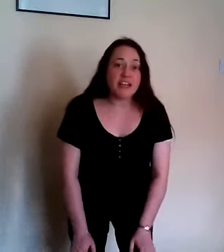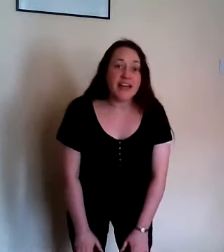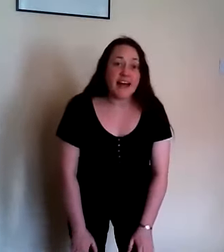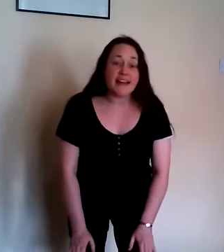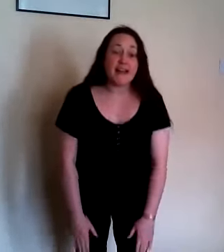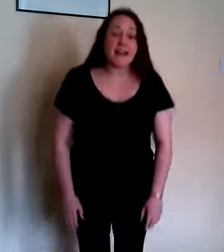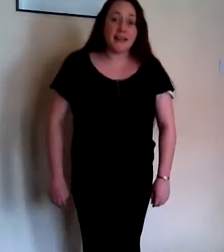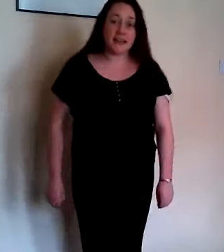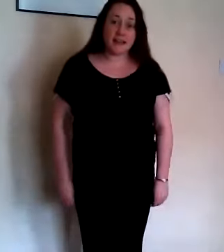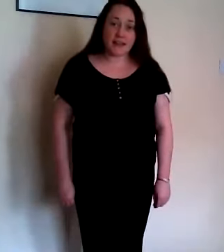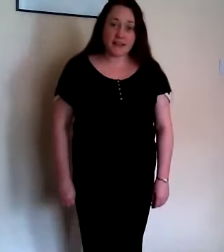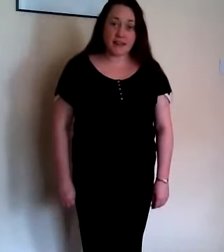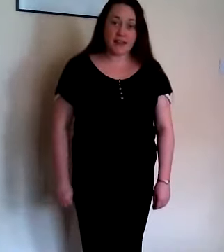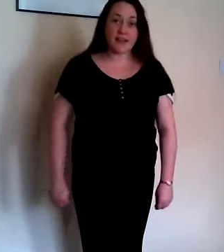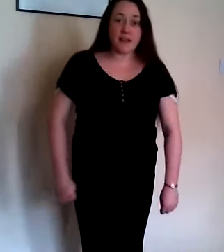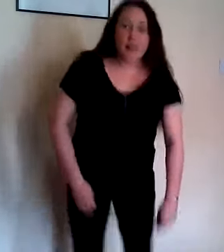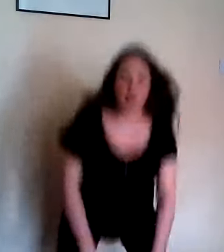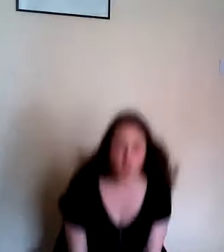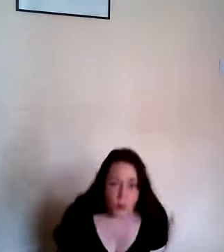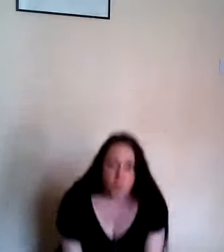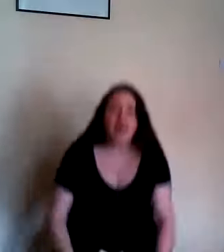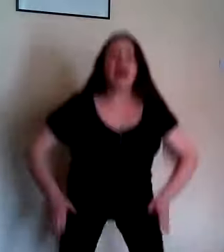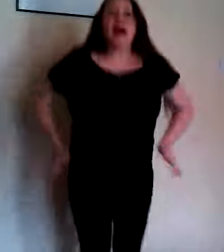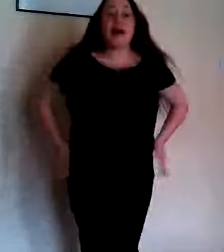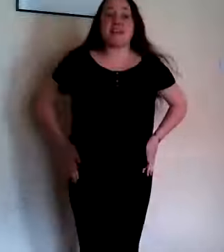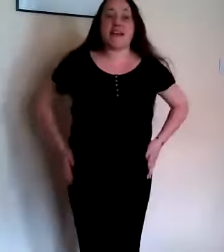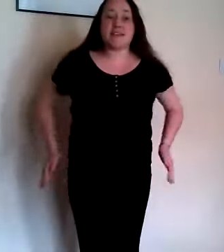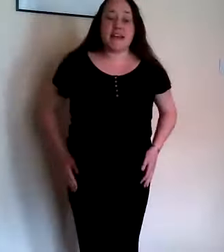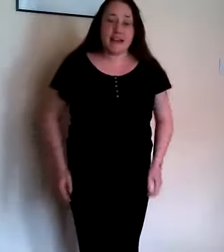langa, kum adende,